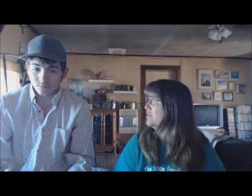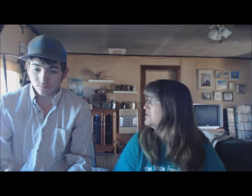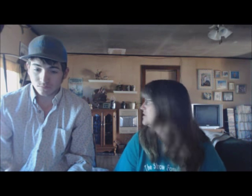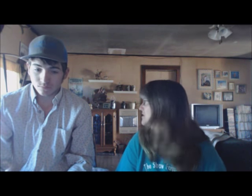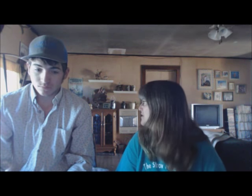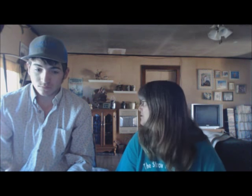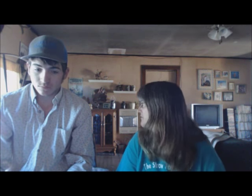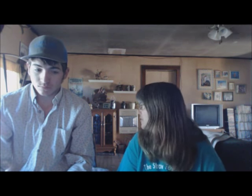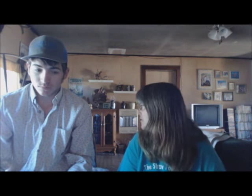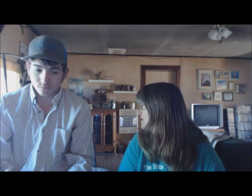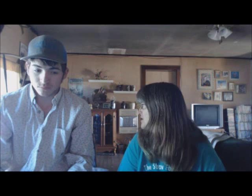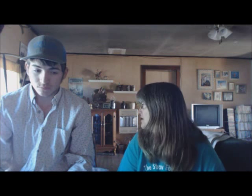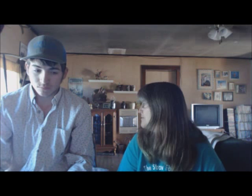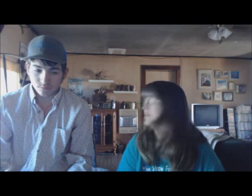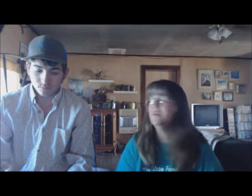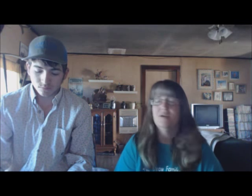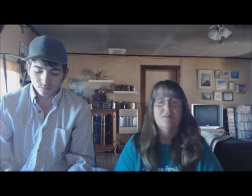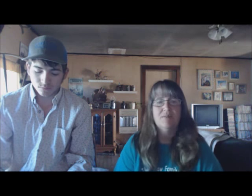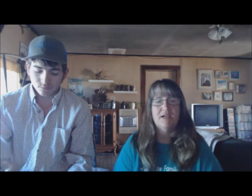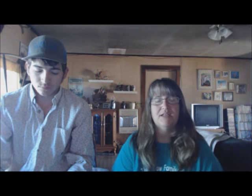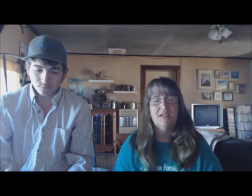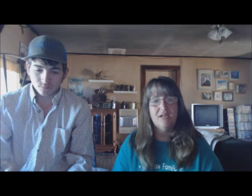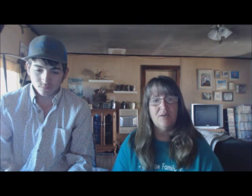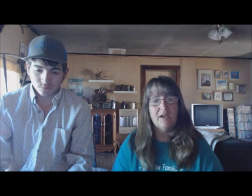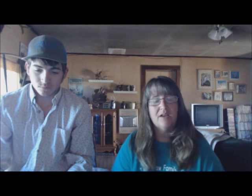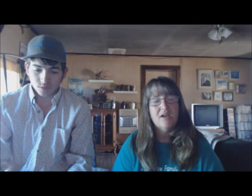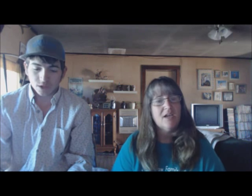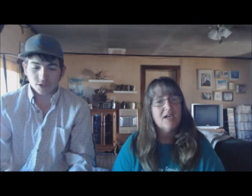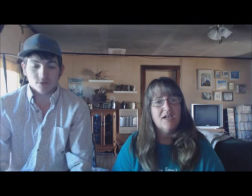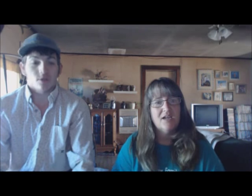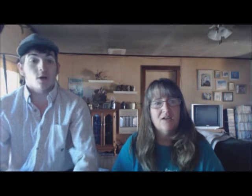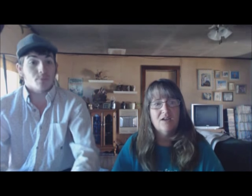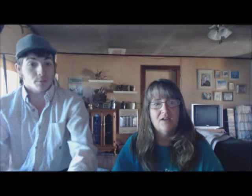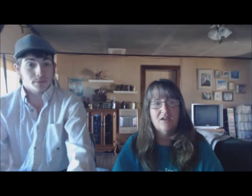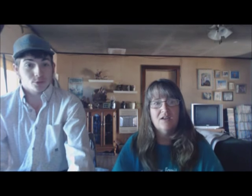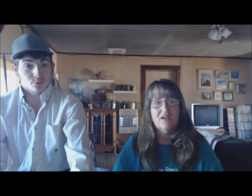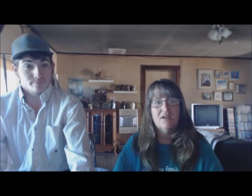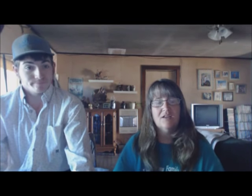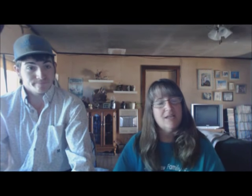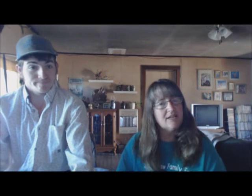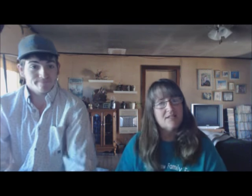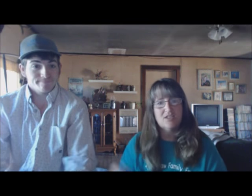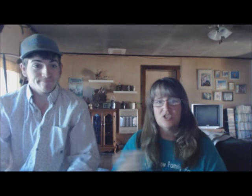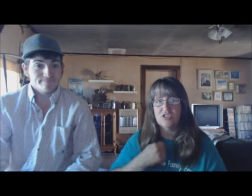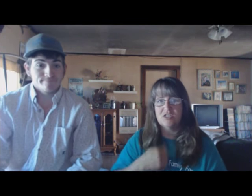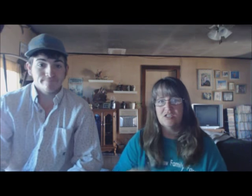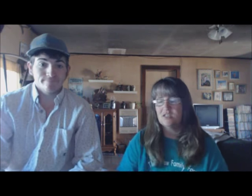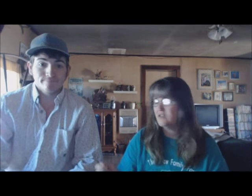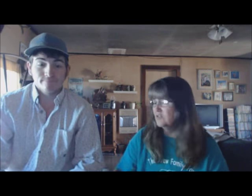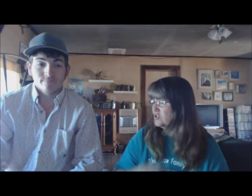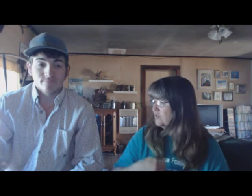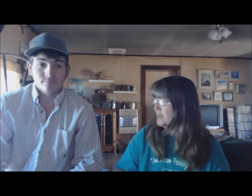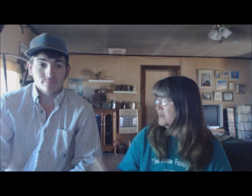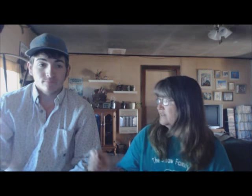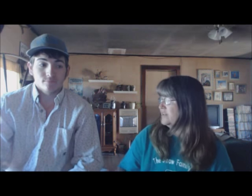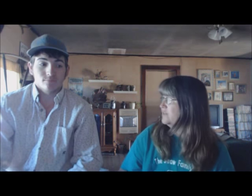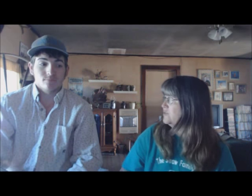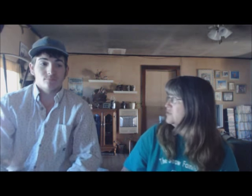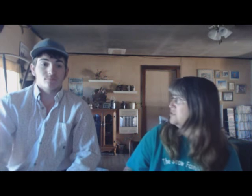Cattle or horses? They use it for horses, so. But, anyway. A general all-purpose tool. Yes, it's just, why don't you go get it, and we'll